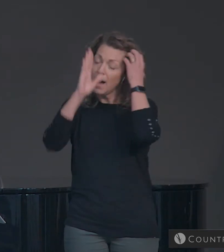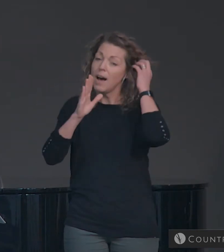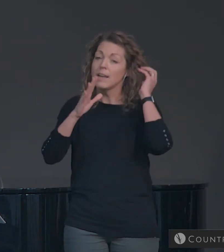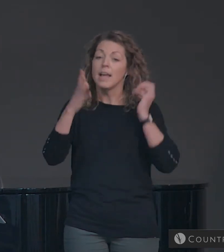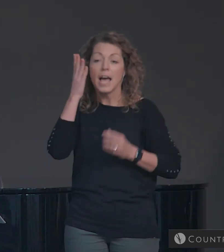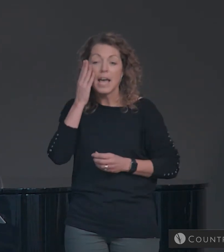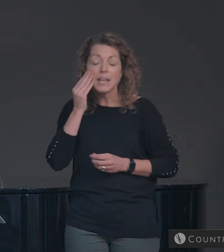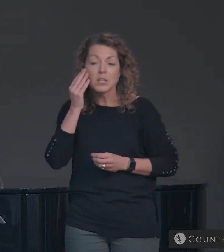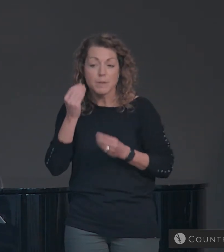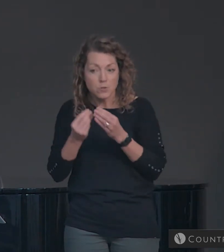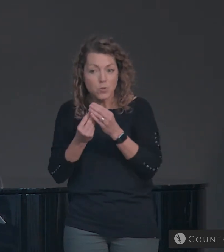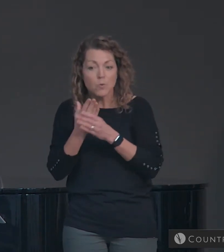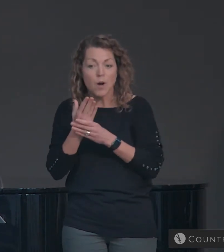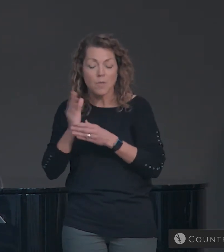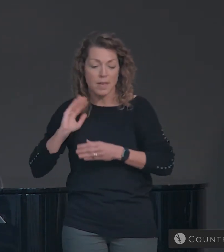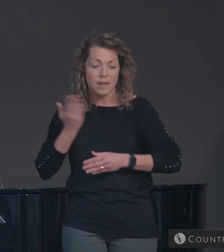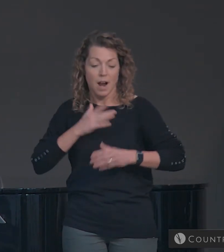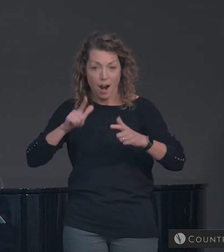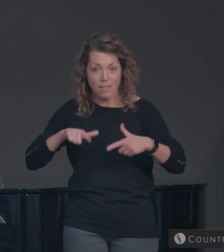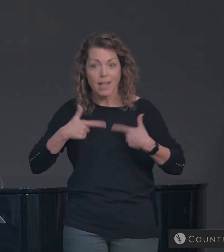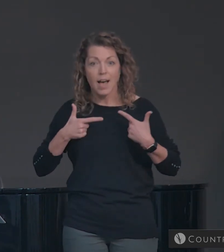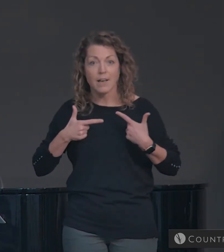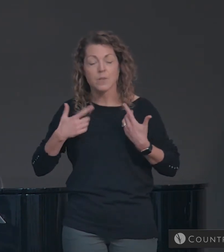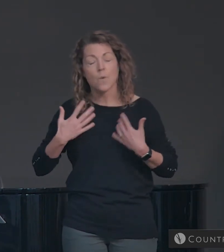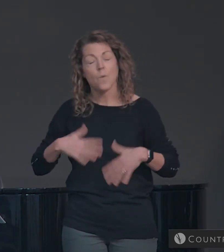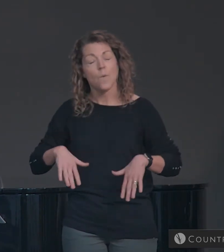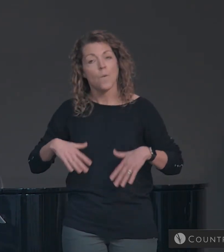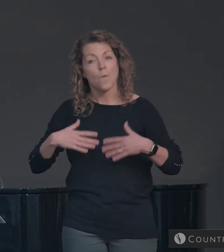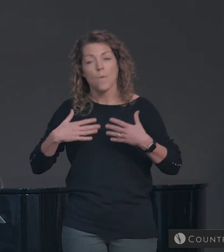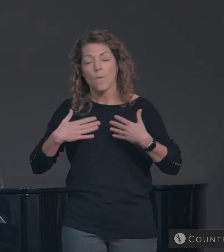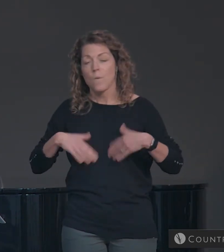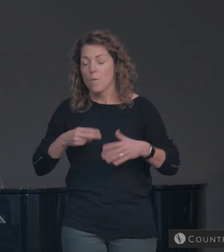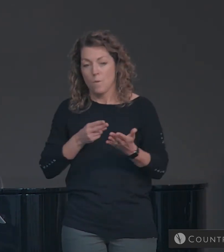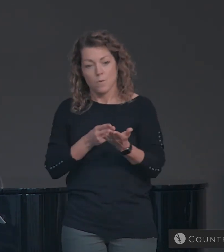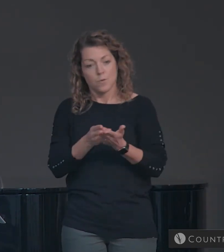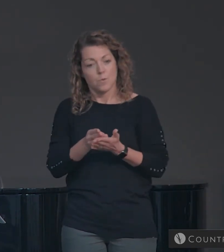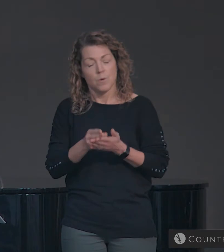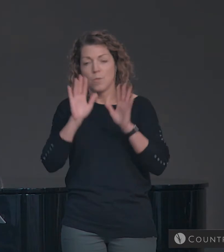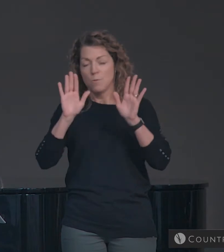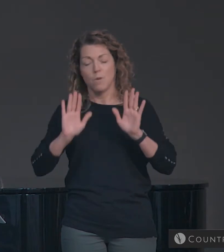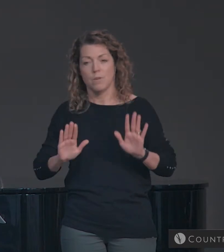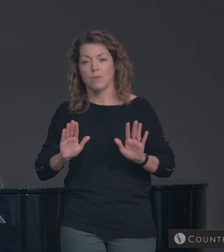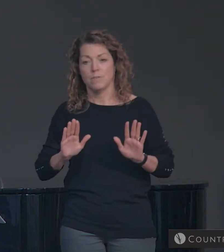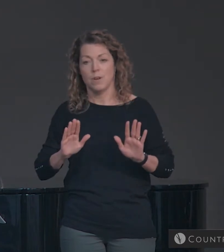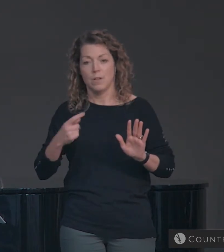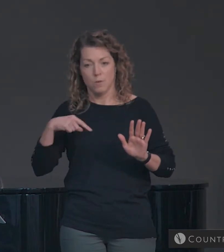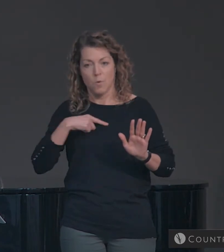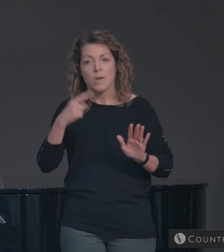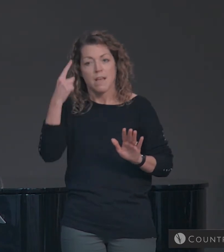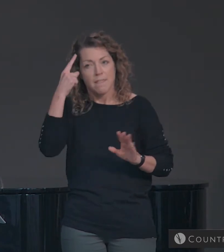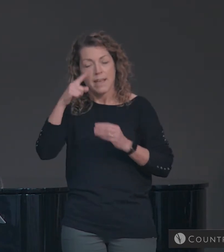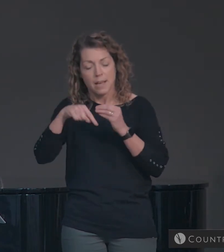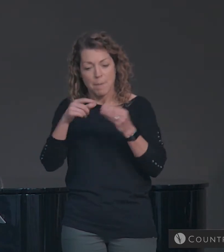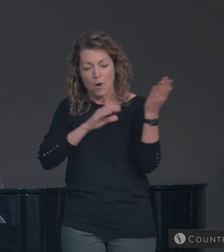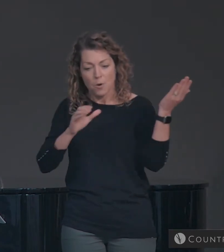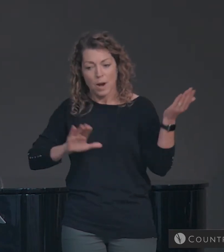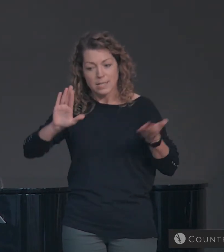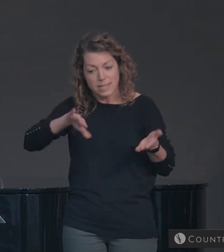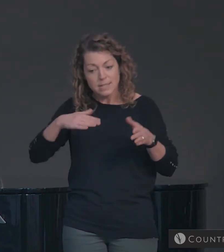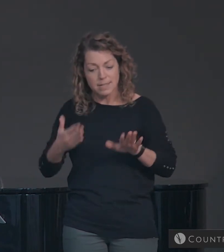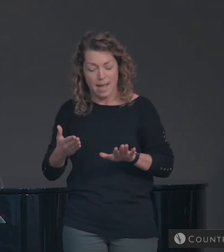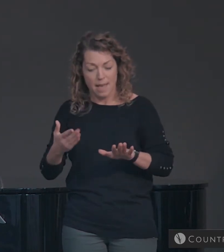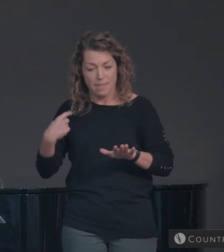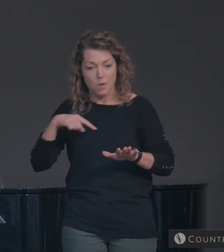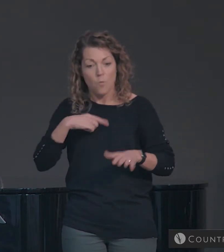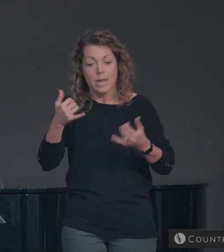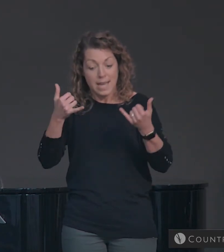in our lives. What a wonderful truth that is as we think about Christ's death. We now are